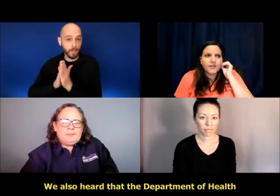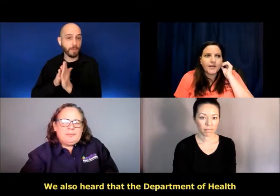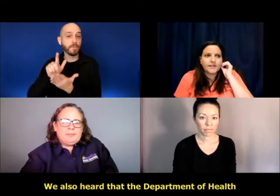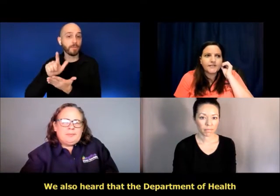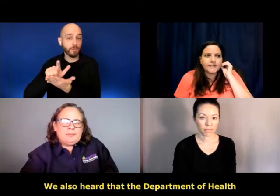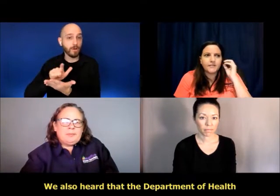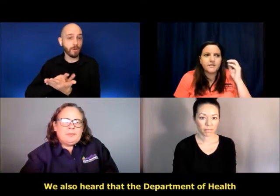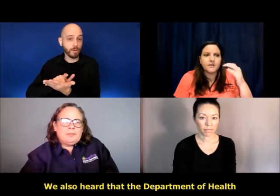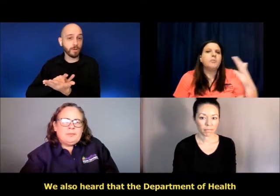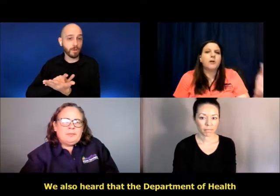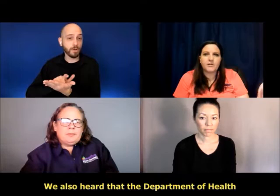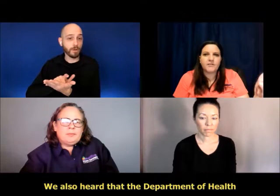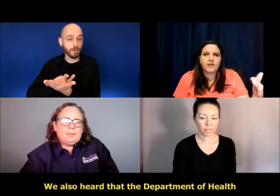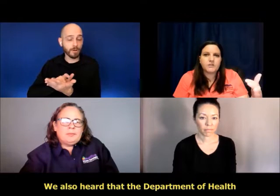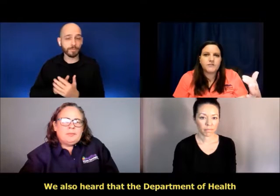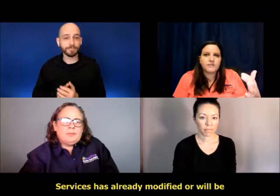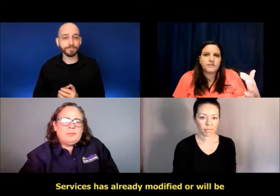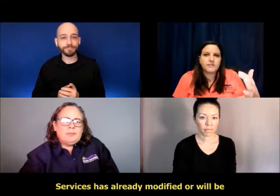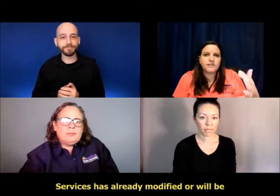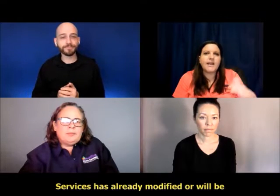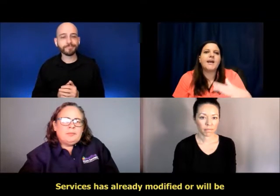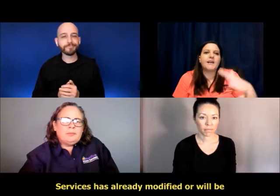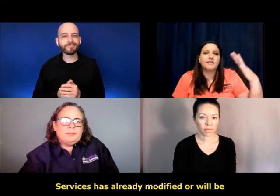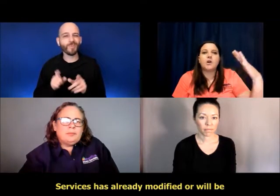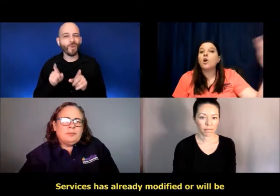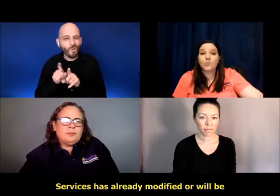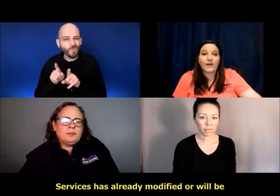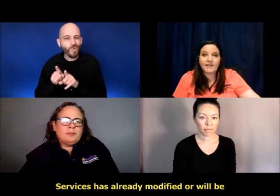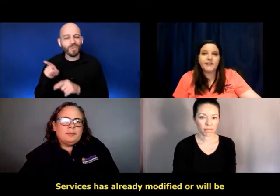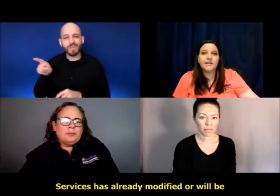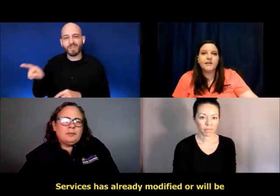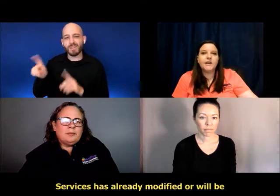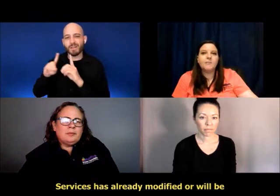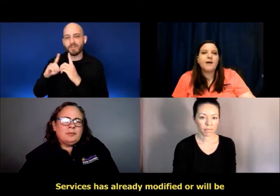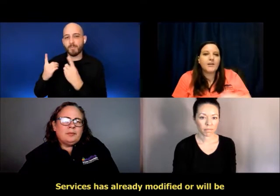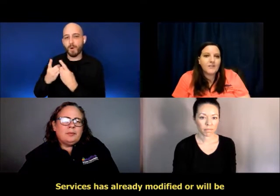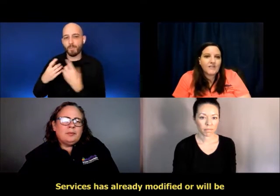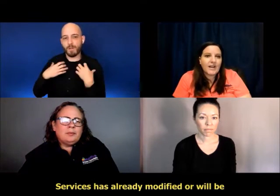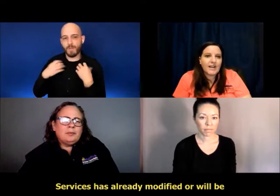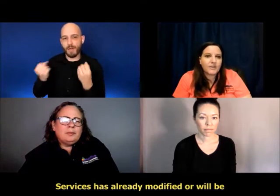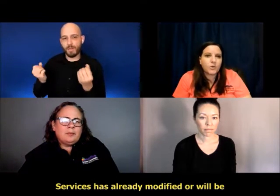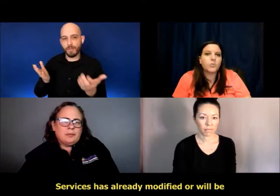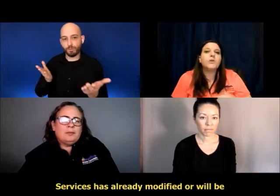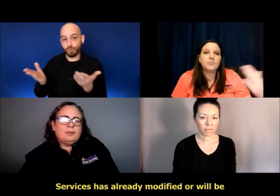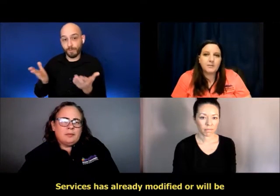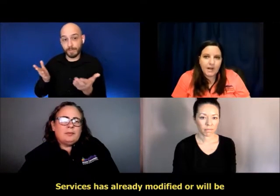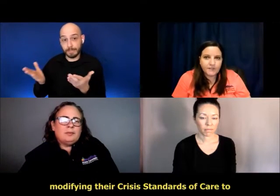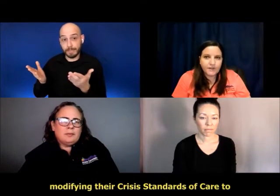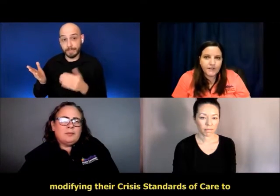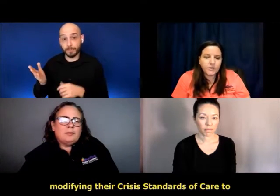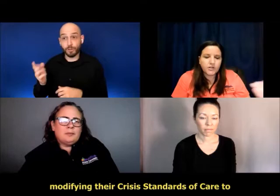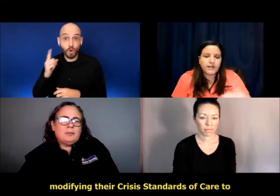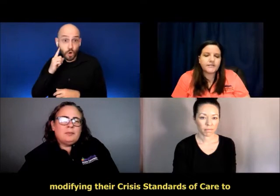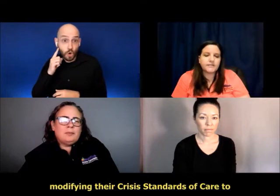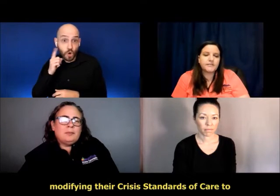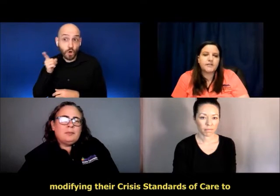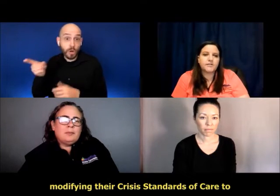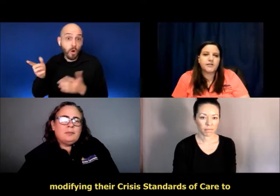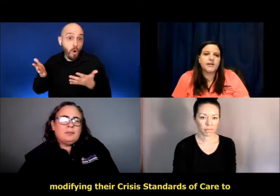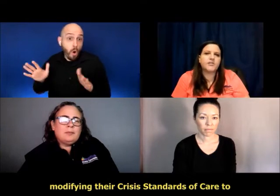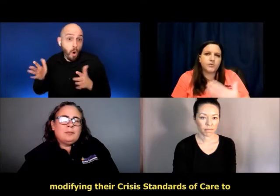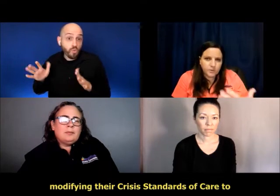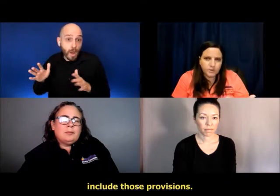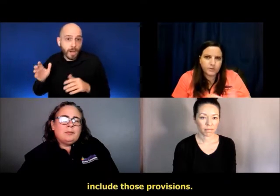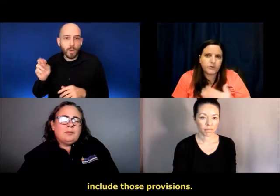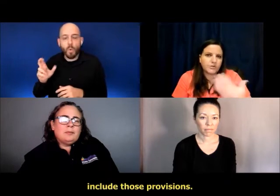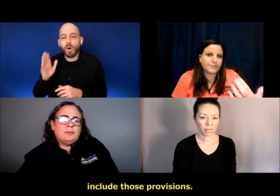heard that the department of health services has already modified or will be modifying their crisis of